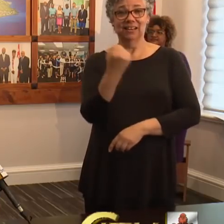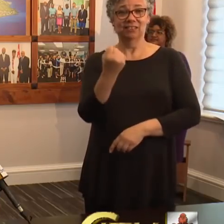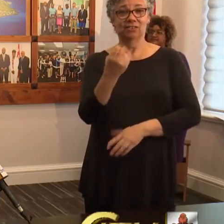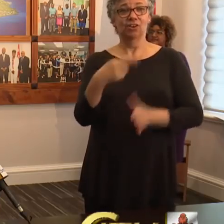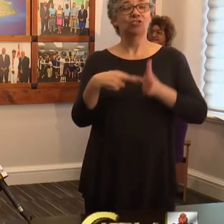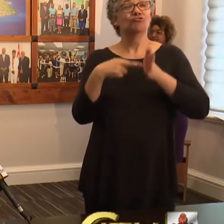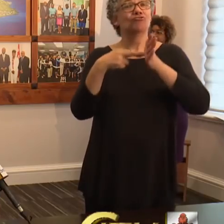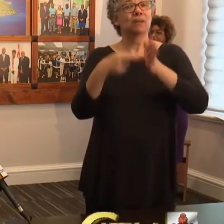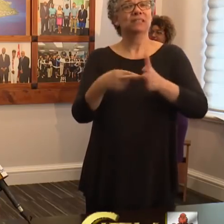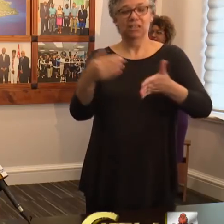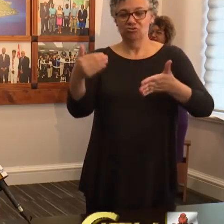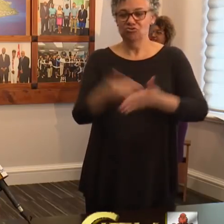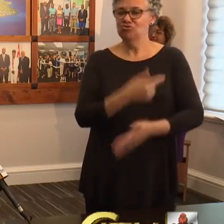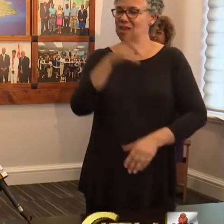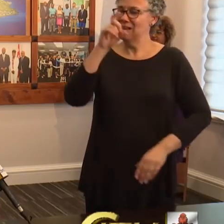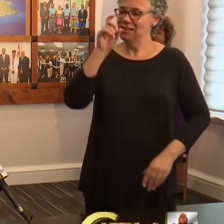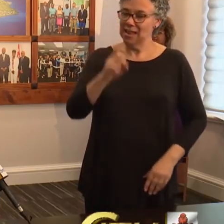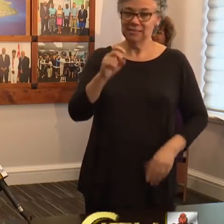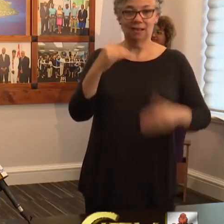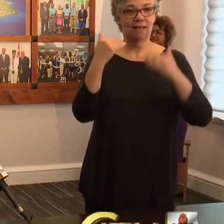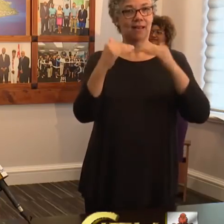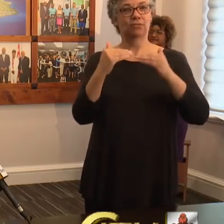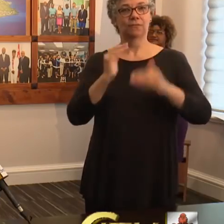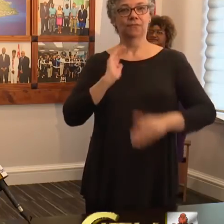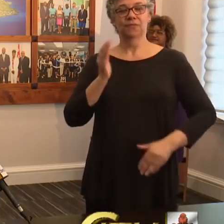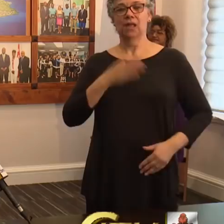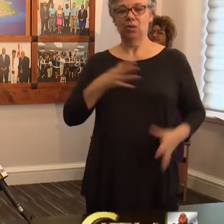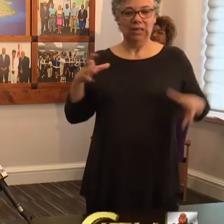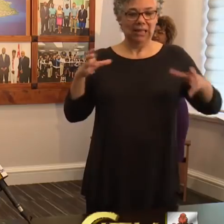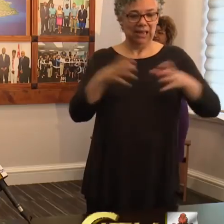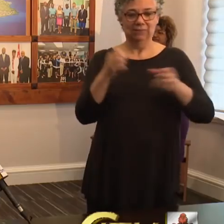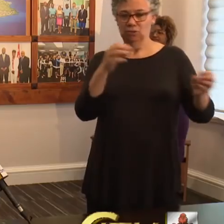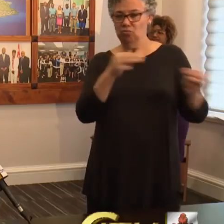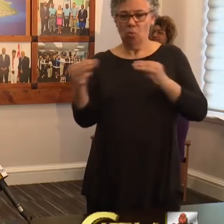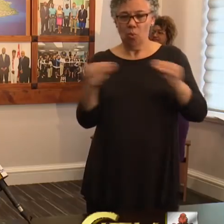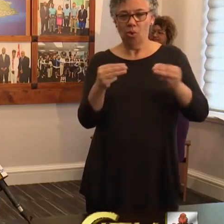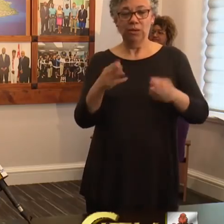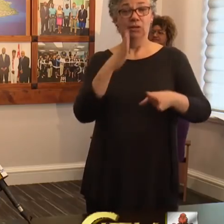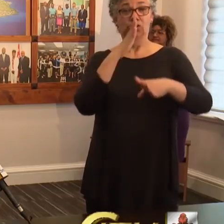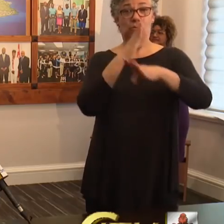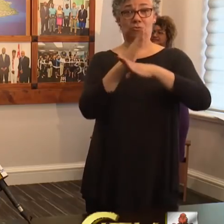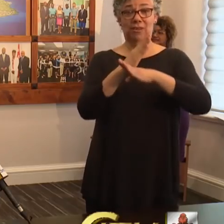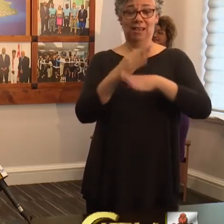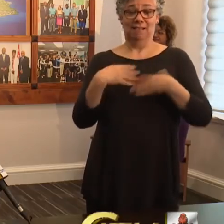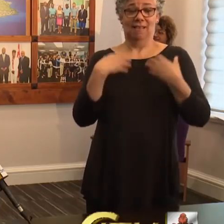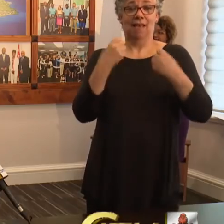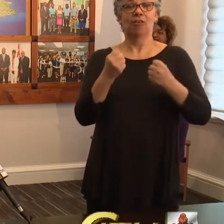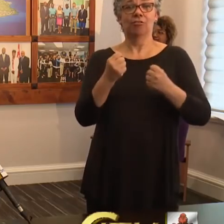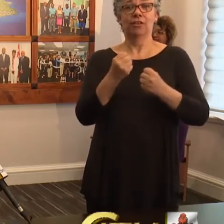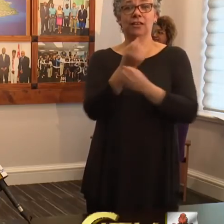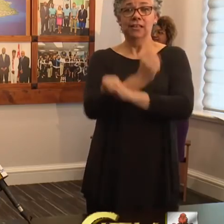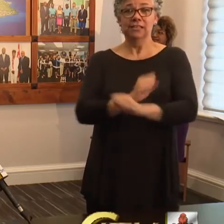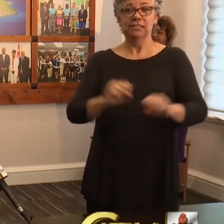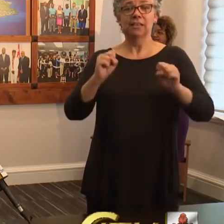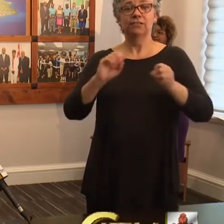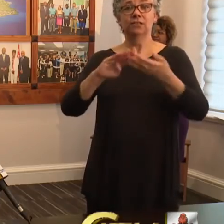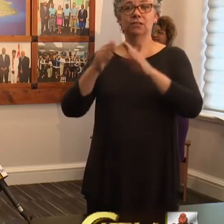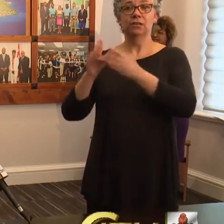a new and necessary level in our collective war to protect the health and safety of our community.